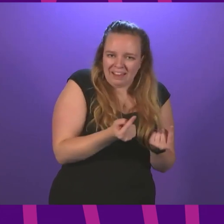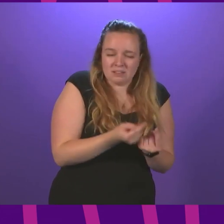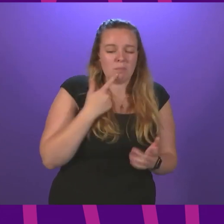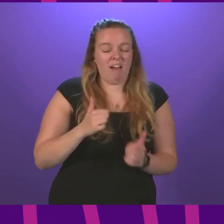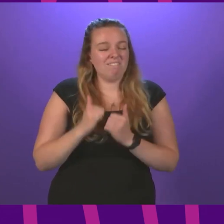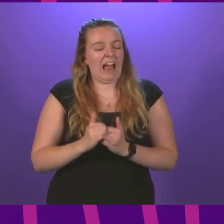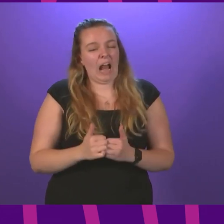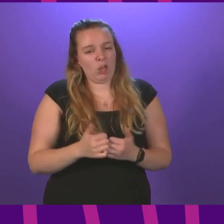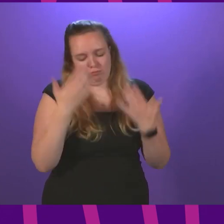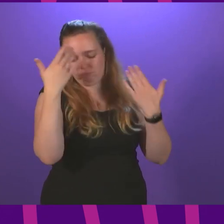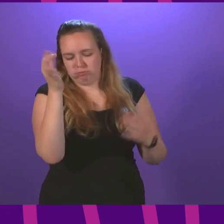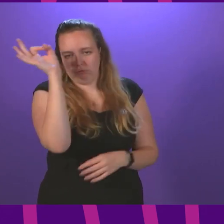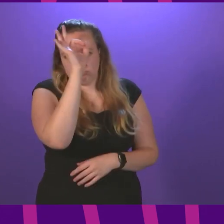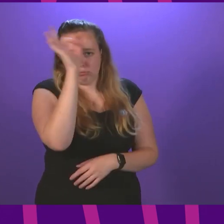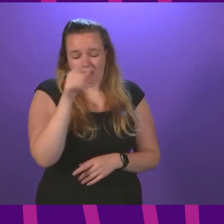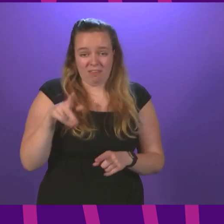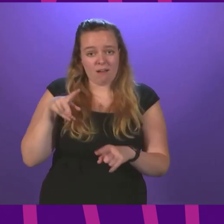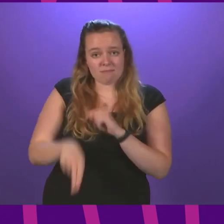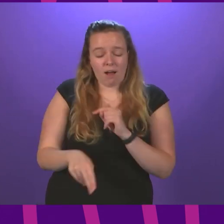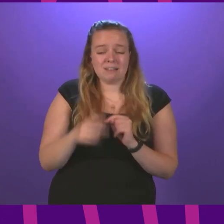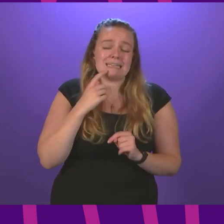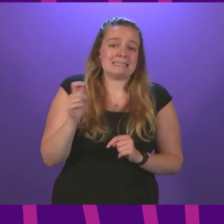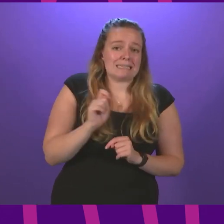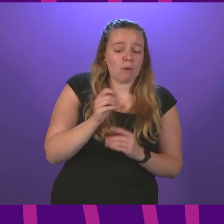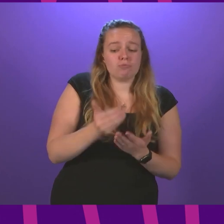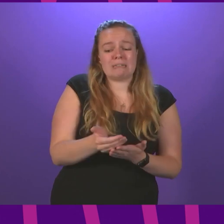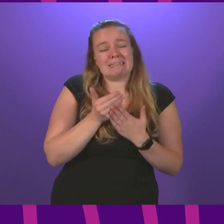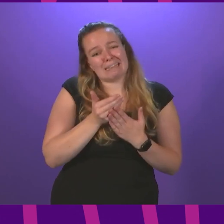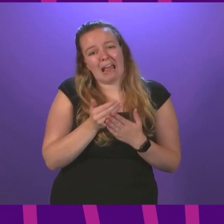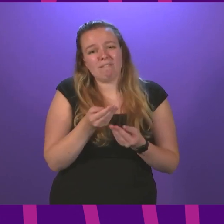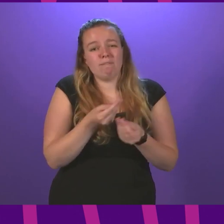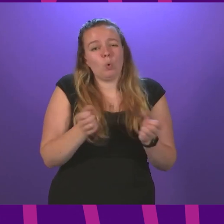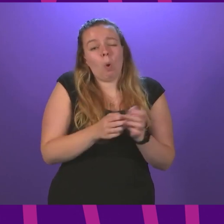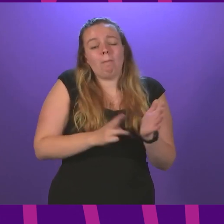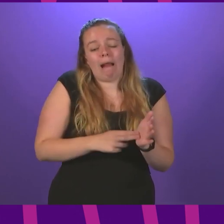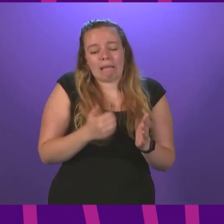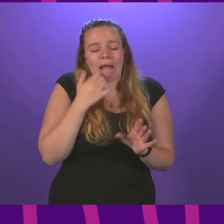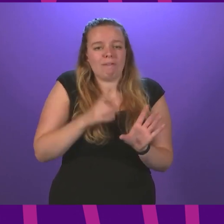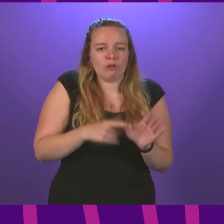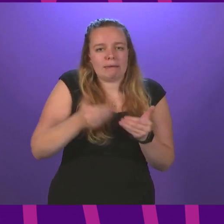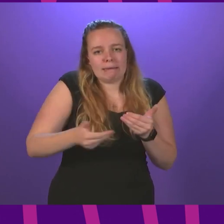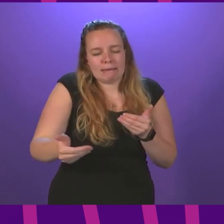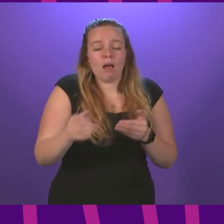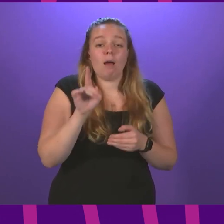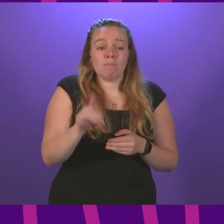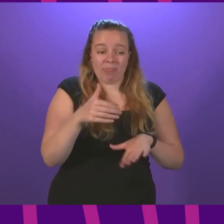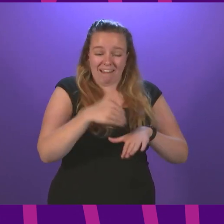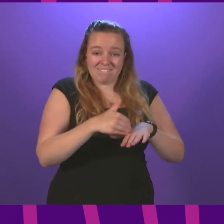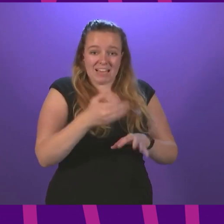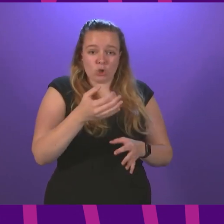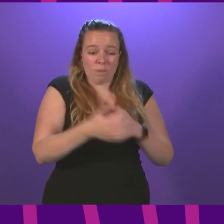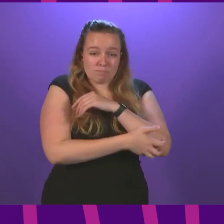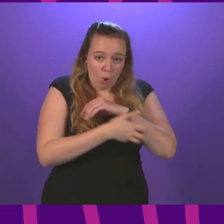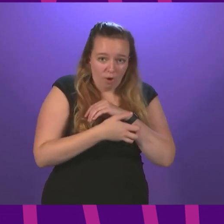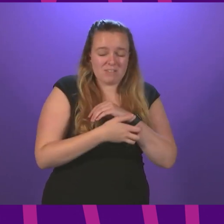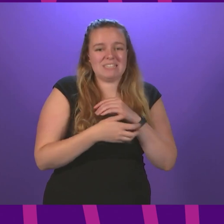nothing. A cut which will temporarily save it a few billion a year, but the ripple effects of poverty and the